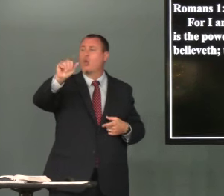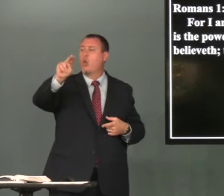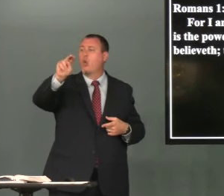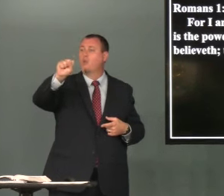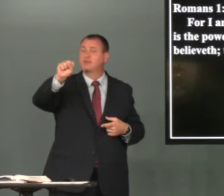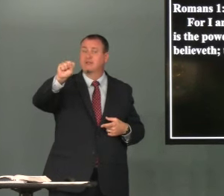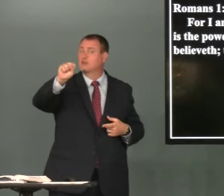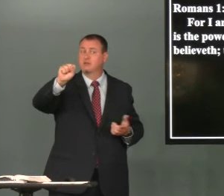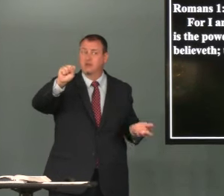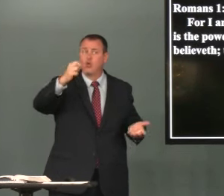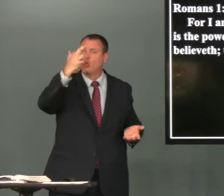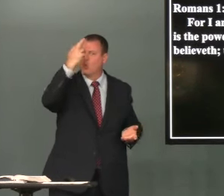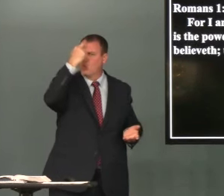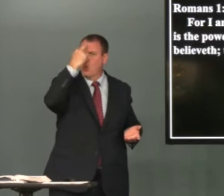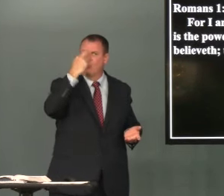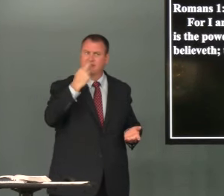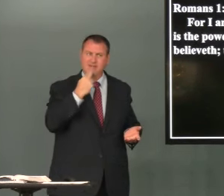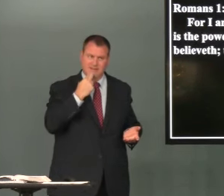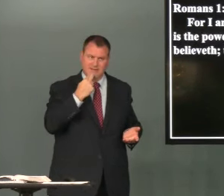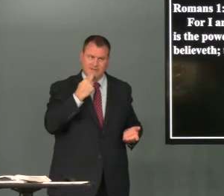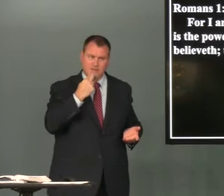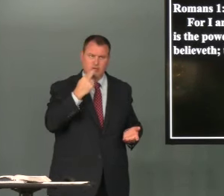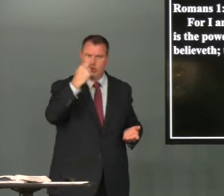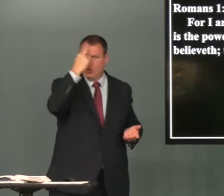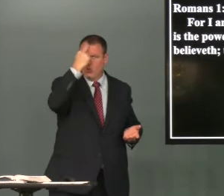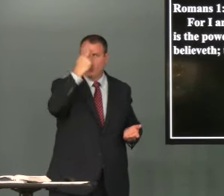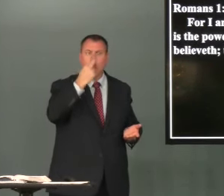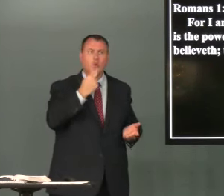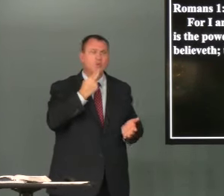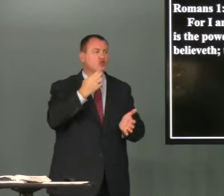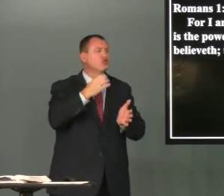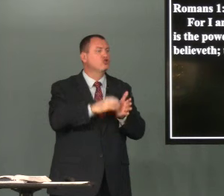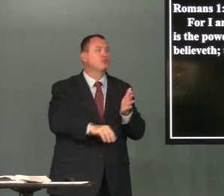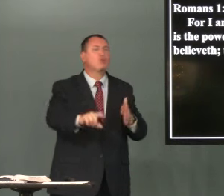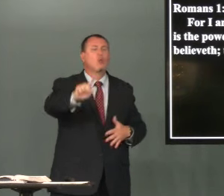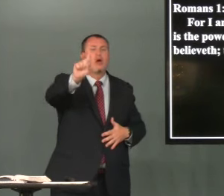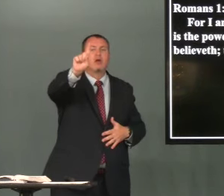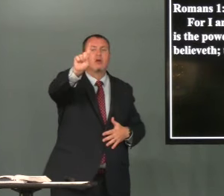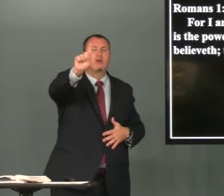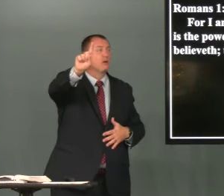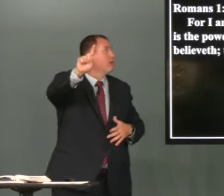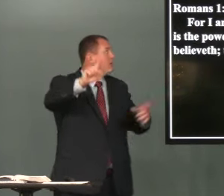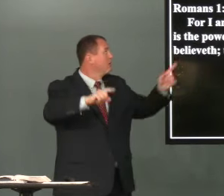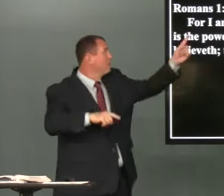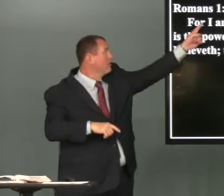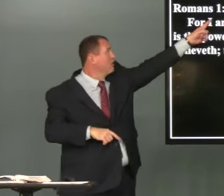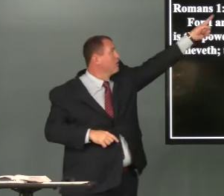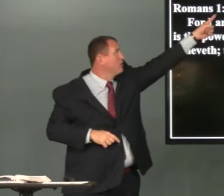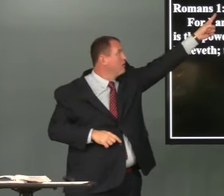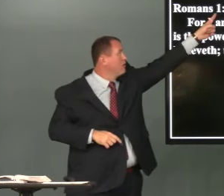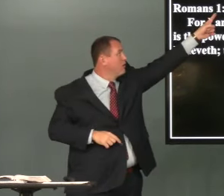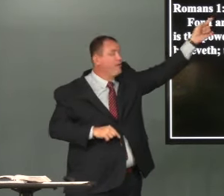so this is how i sign the sign for the biblical book of romans